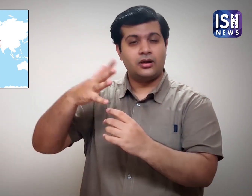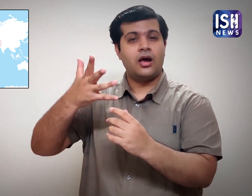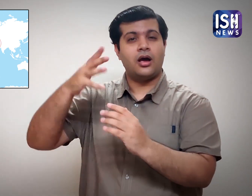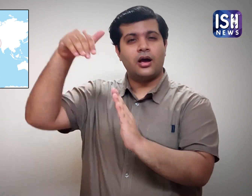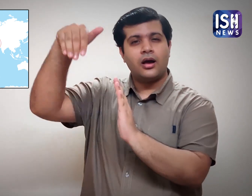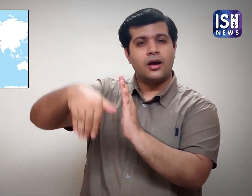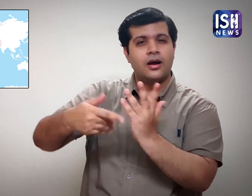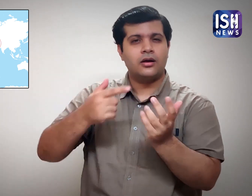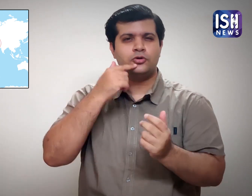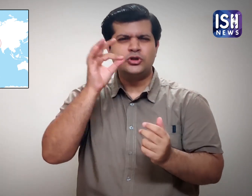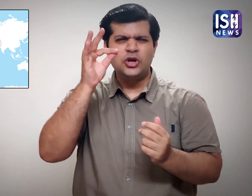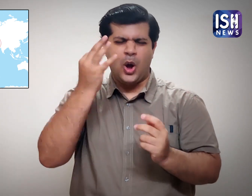salinity.